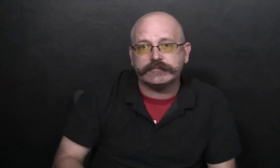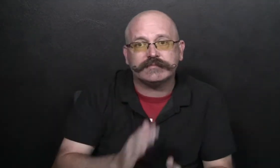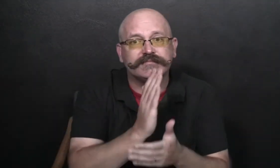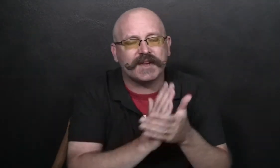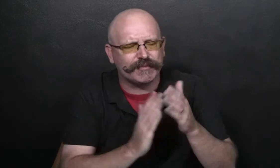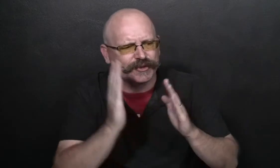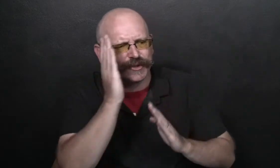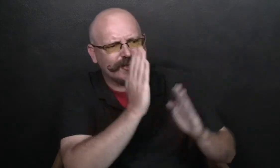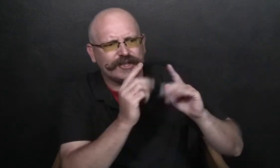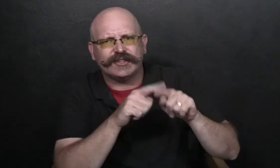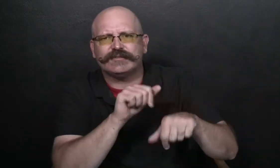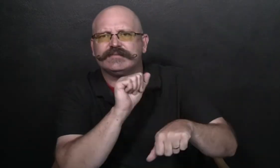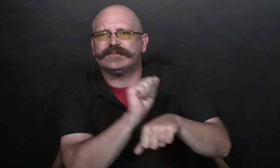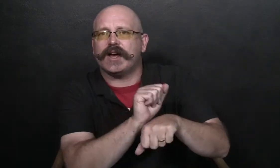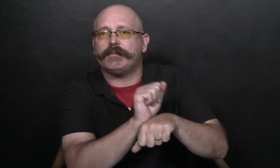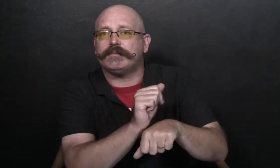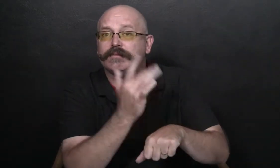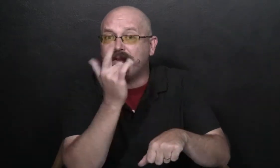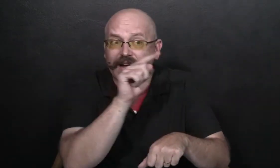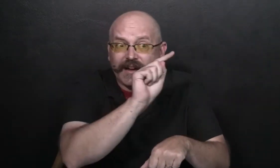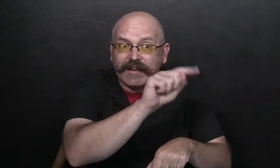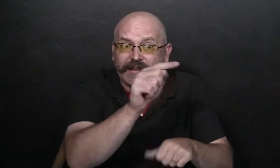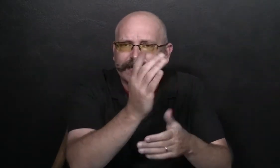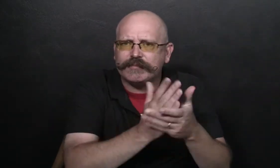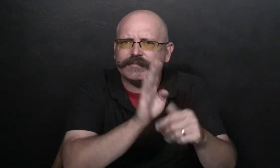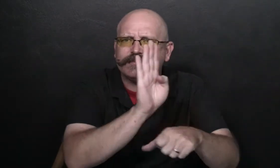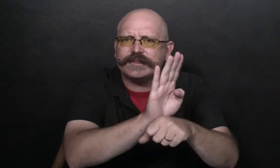Others worried about jobs because businesses were closing.